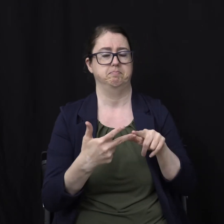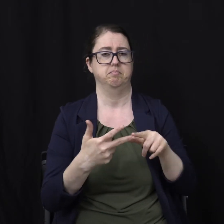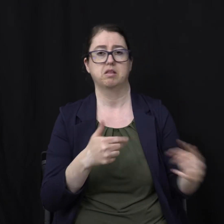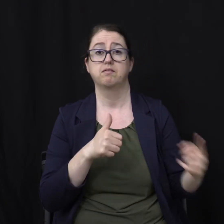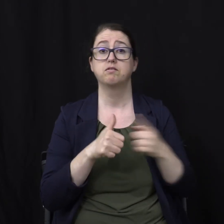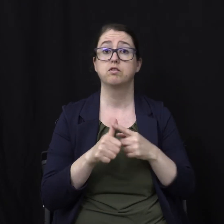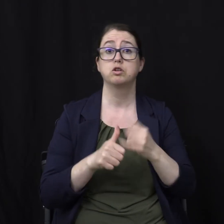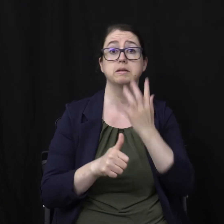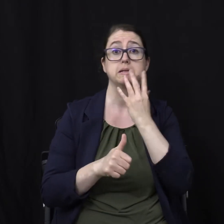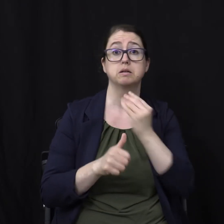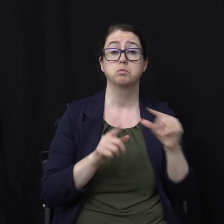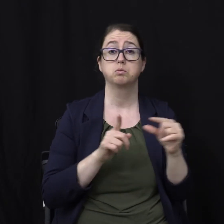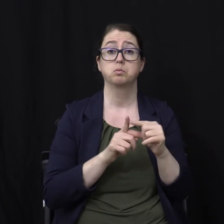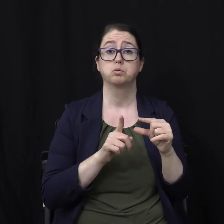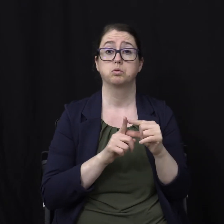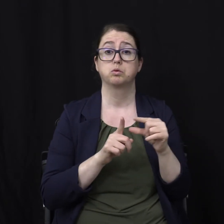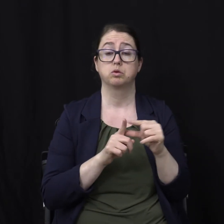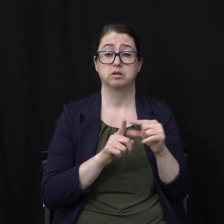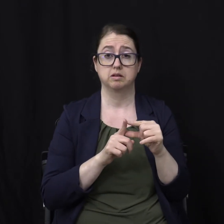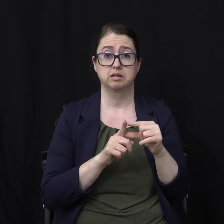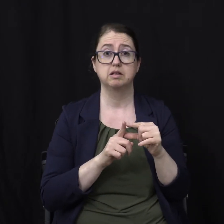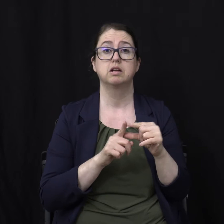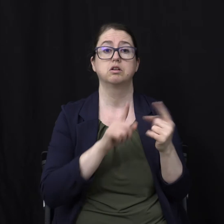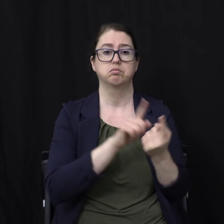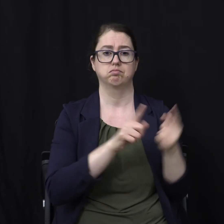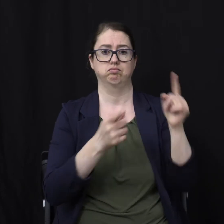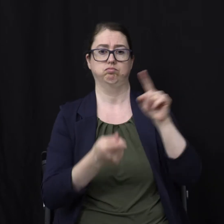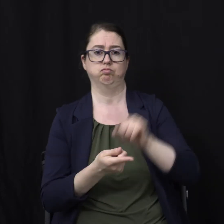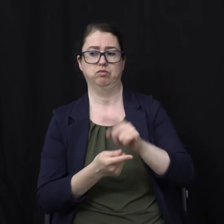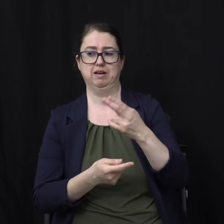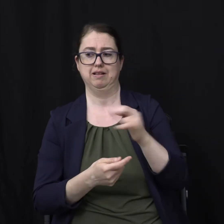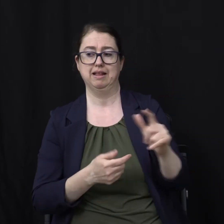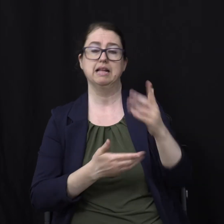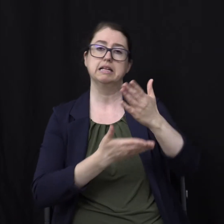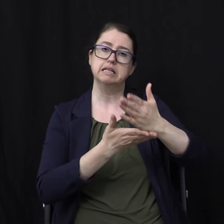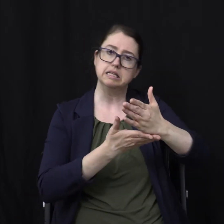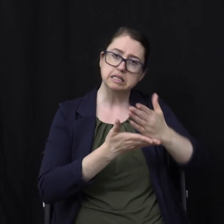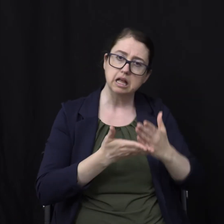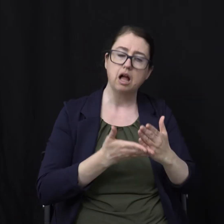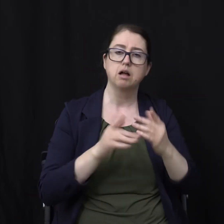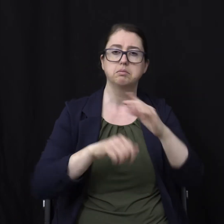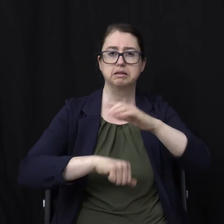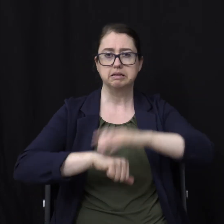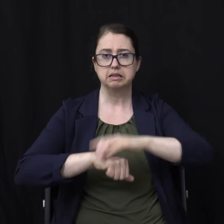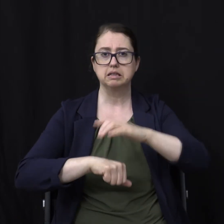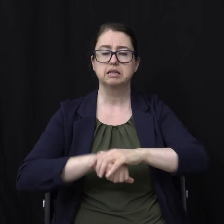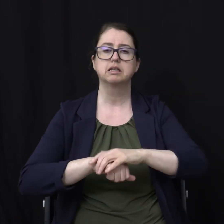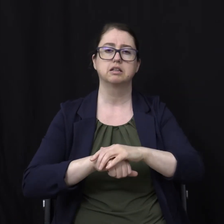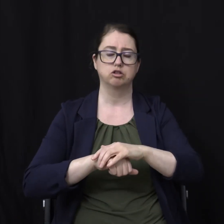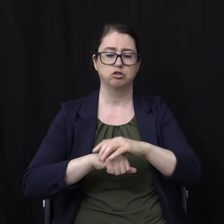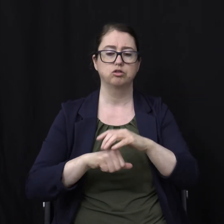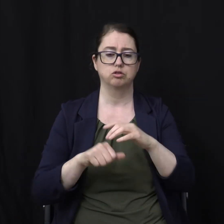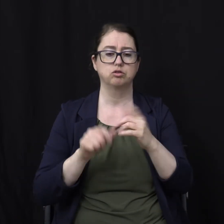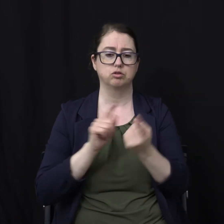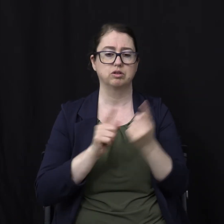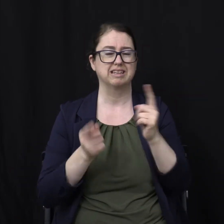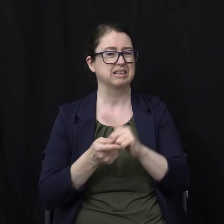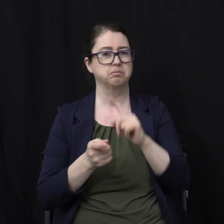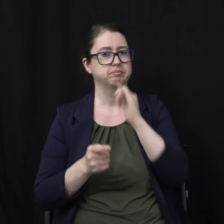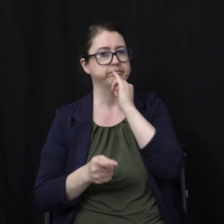Hebrew word That is often translated as hell In some English translations Erroneously translated as hell And it